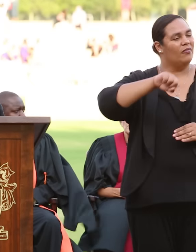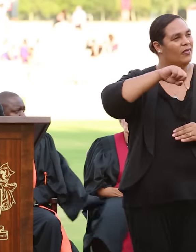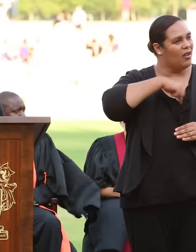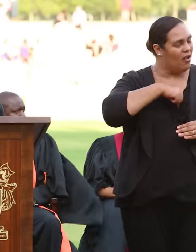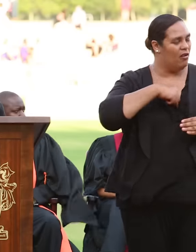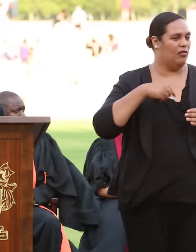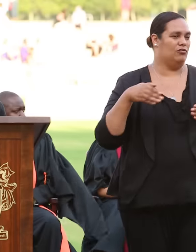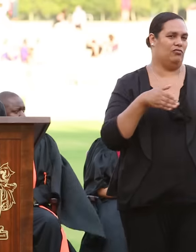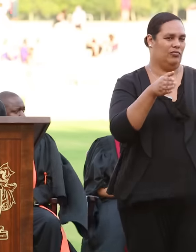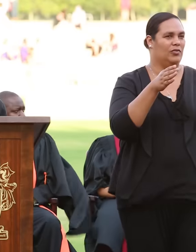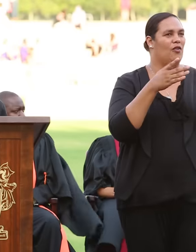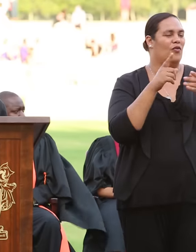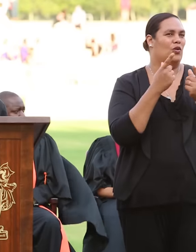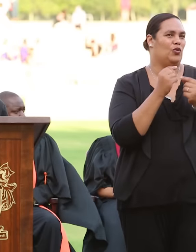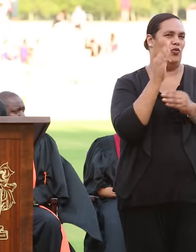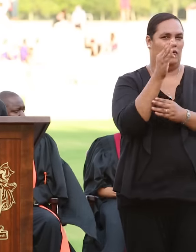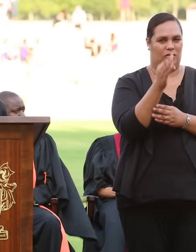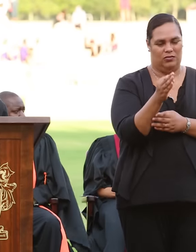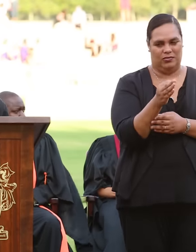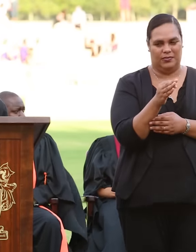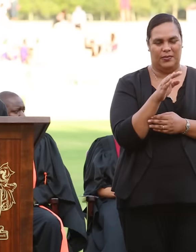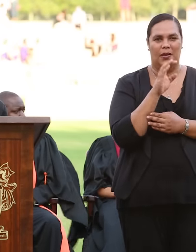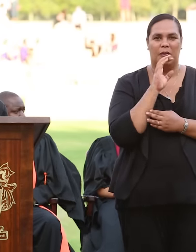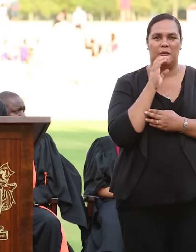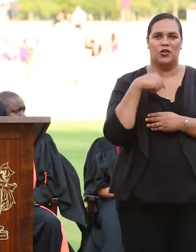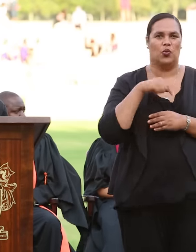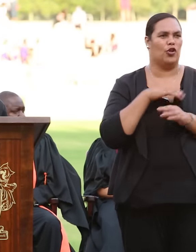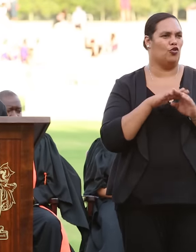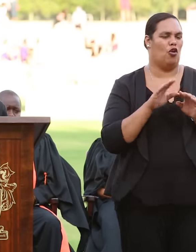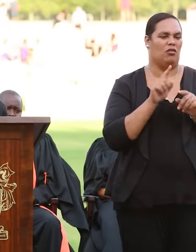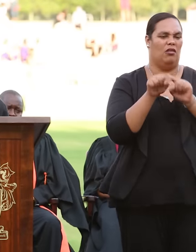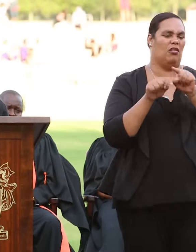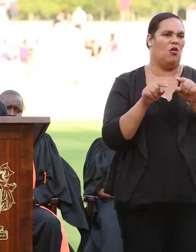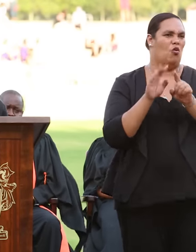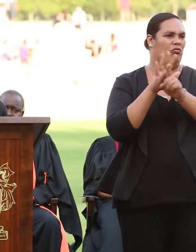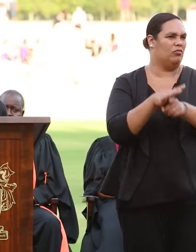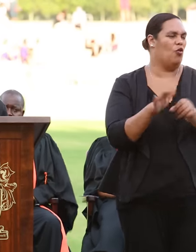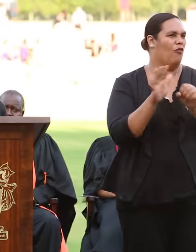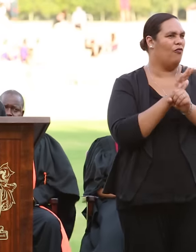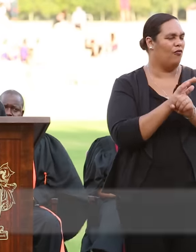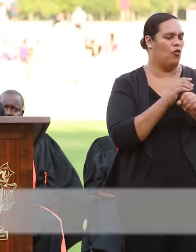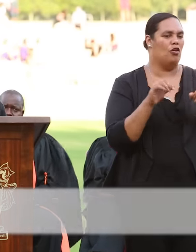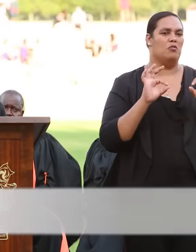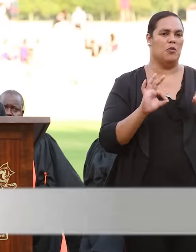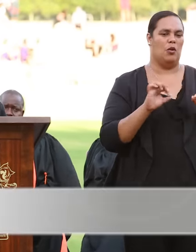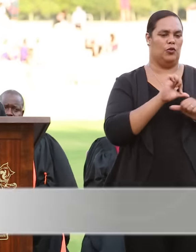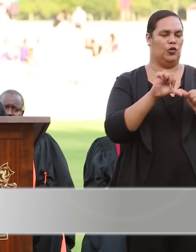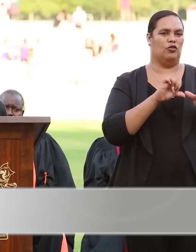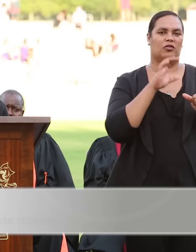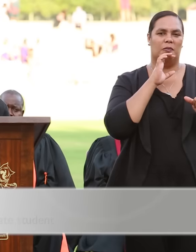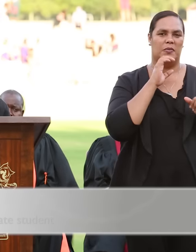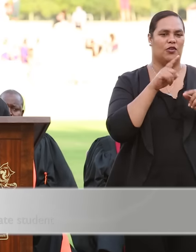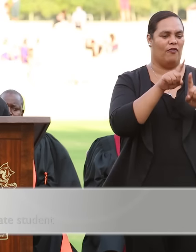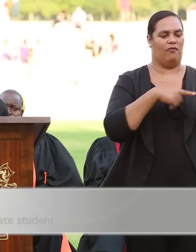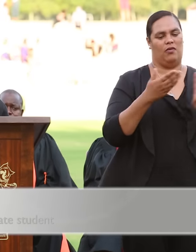that will take us forward. We are not content with mediocrity or a false sense of security that we may have been fed in the